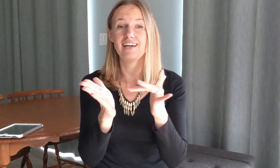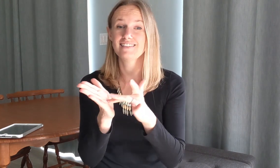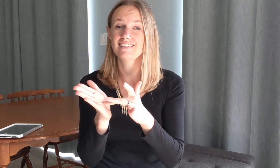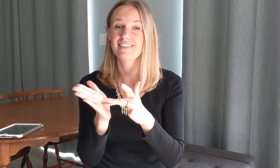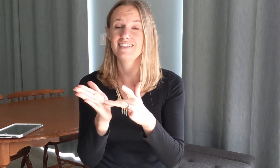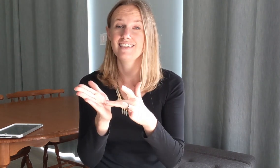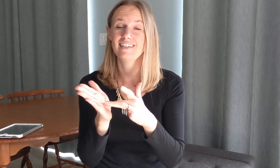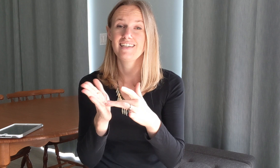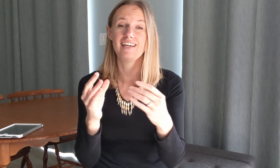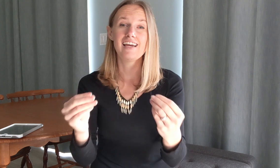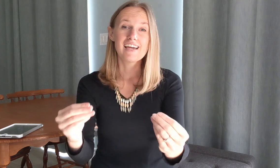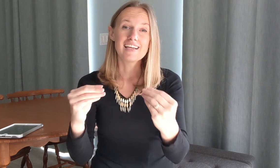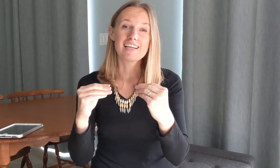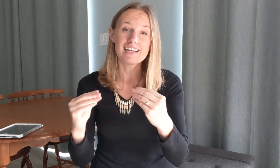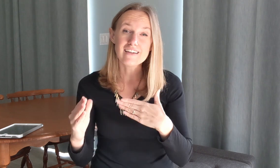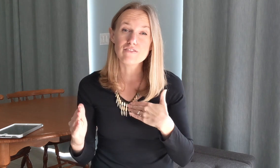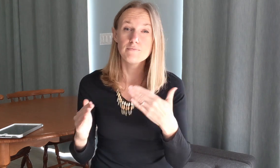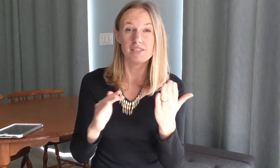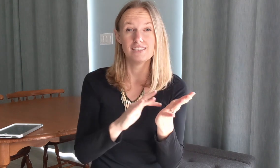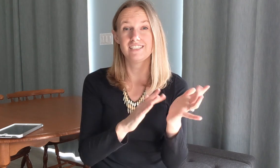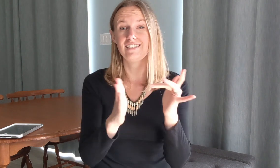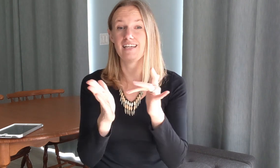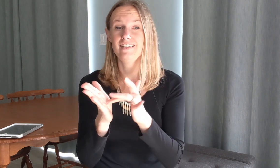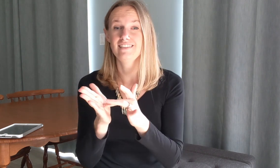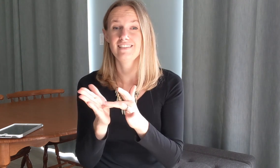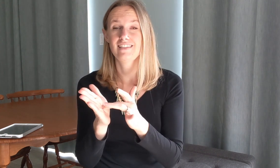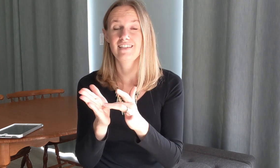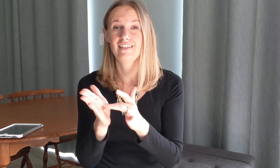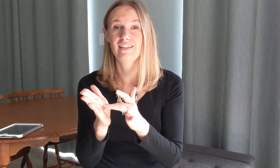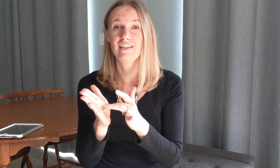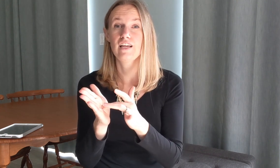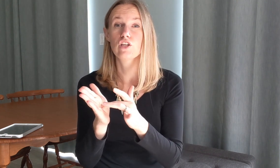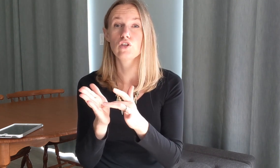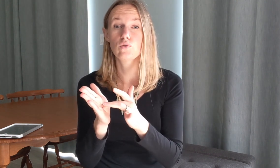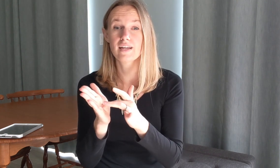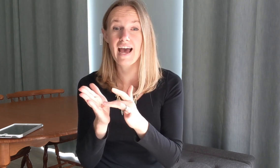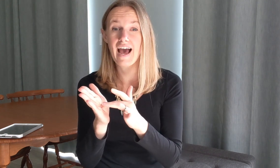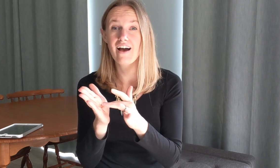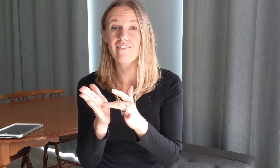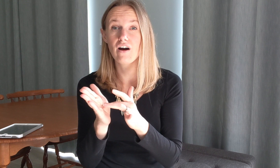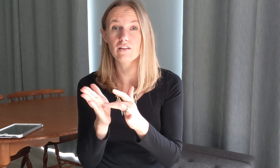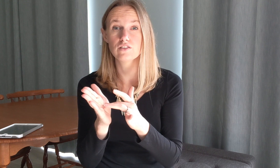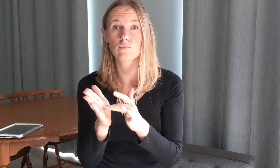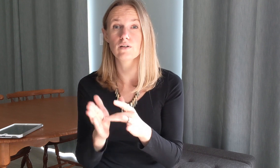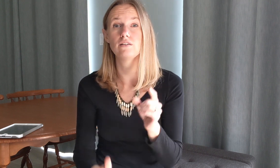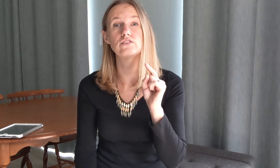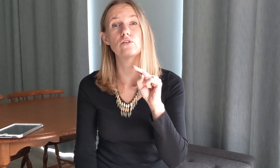give me Jesus you can have all this world so